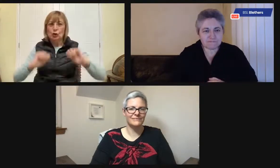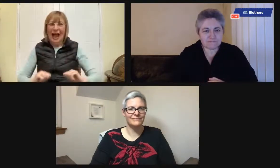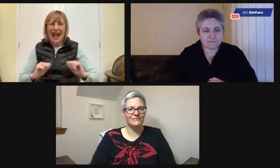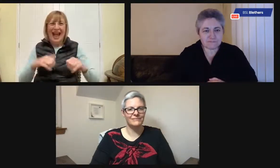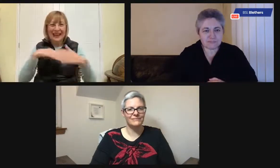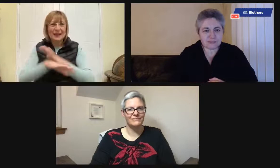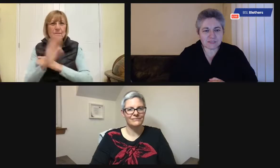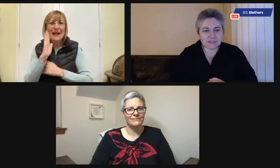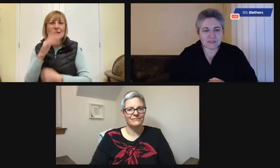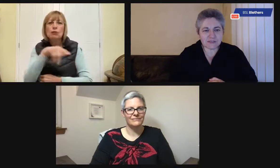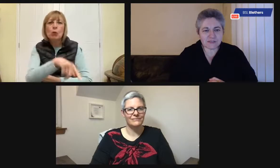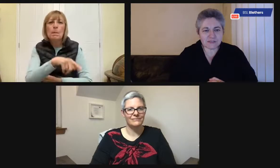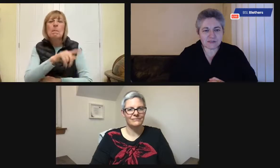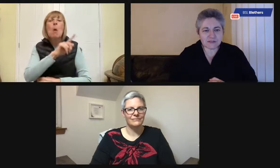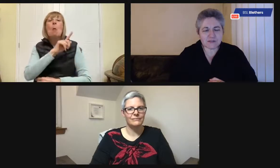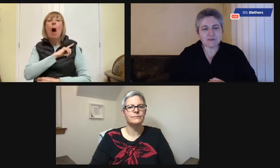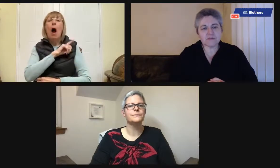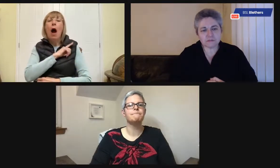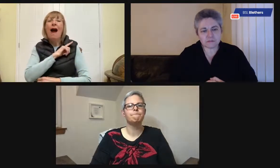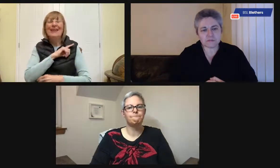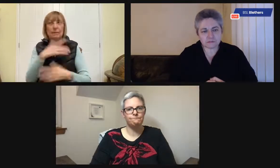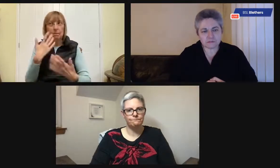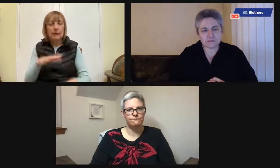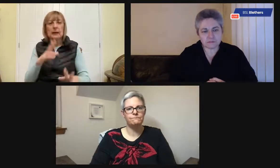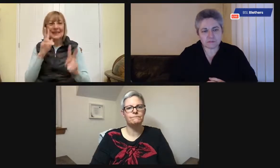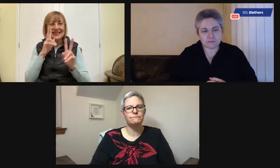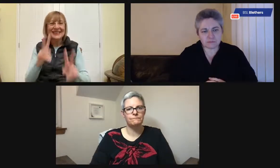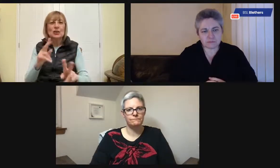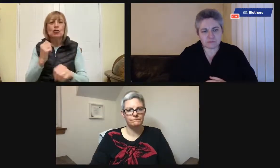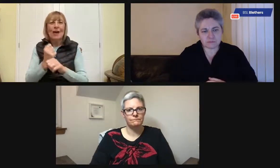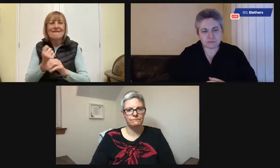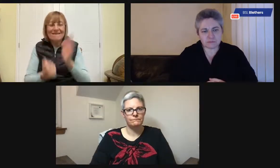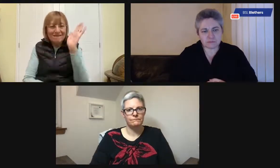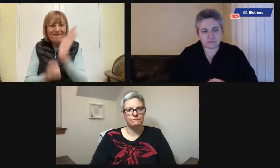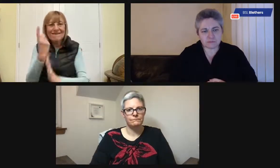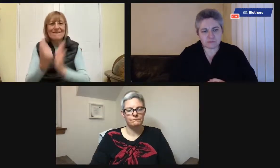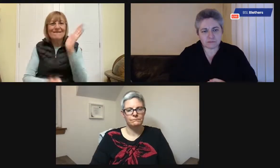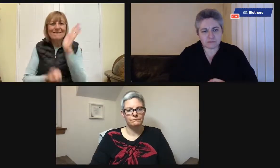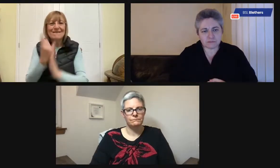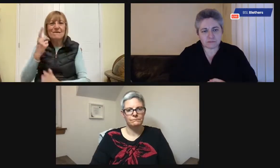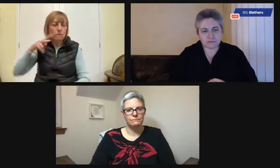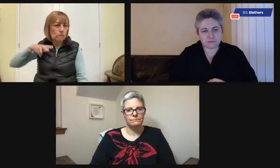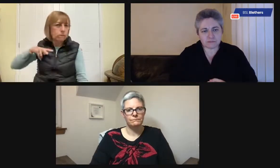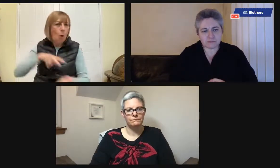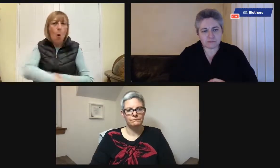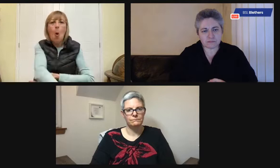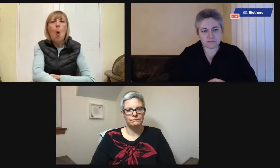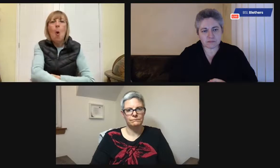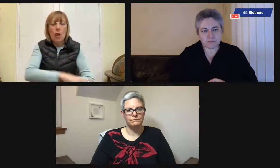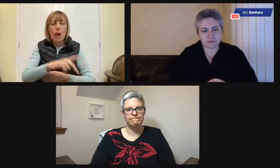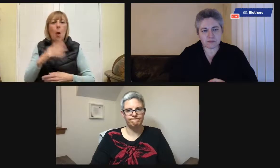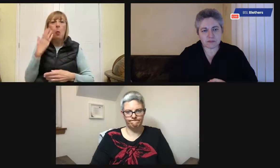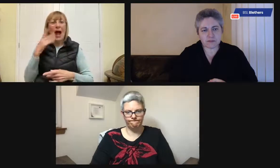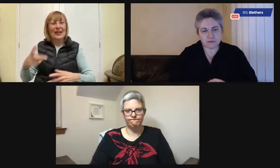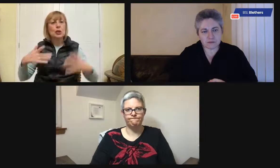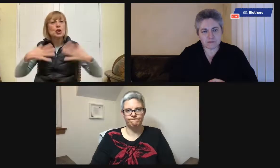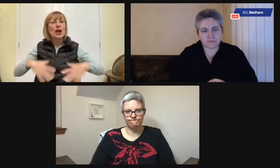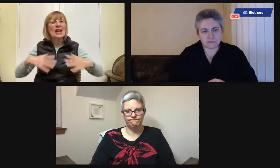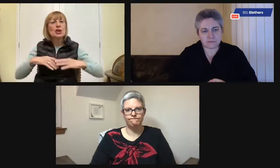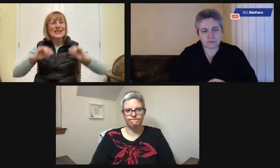I think is important in the bedroom is you need a chair in the bedroom. Really important because what happened with Geoff again and again was he